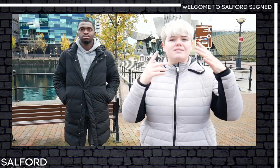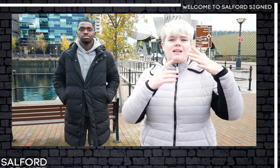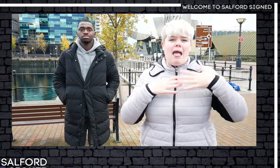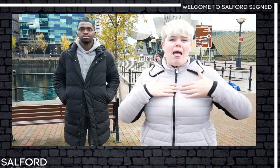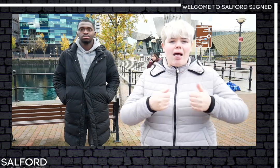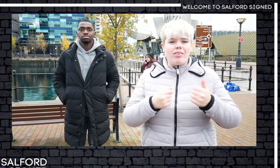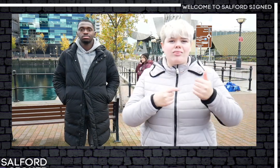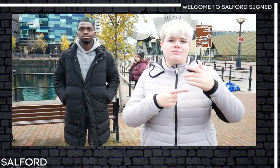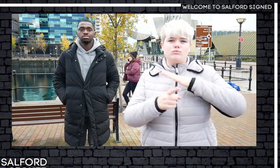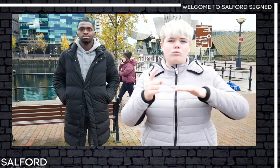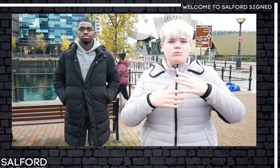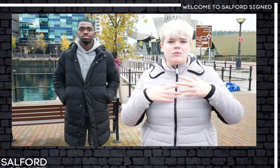social care possible.